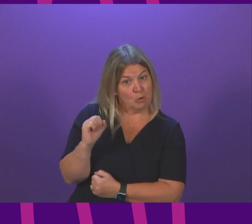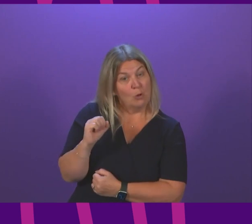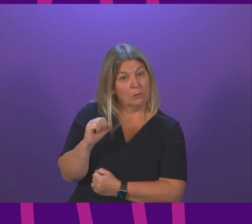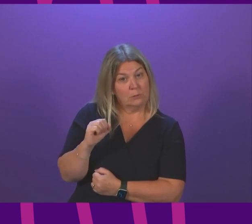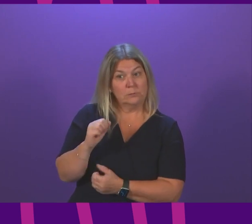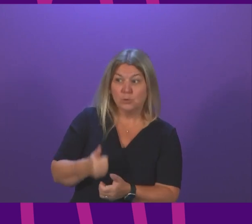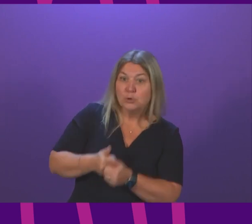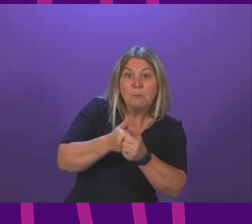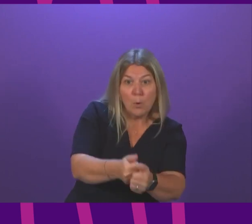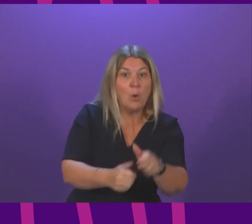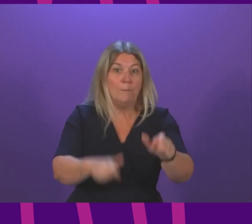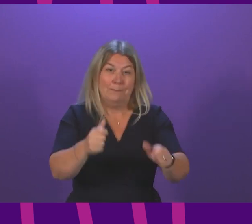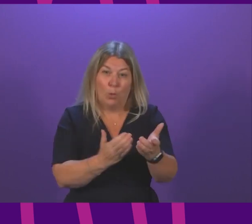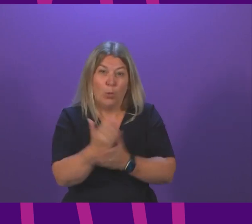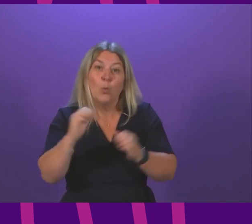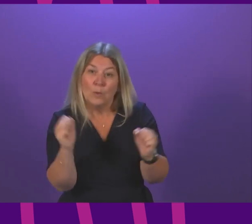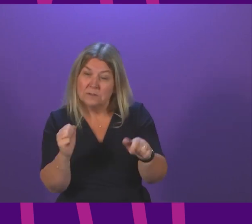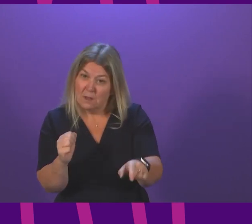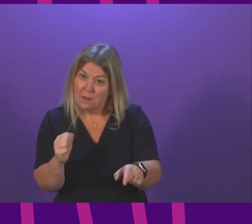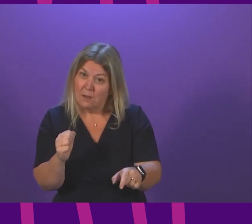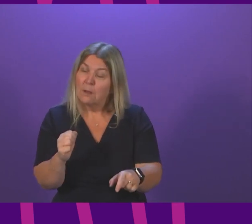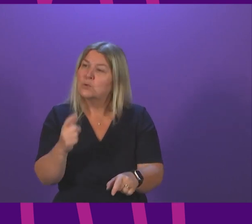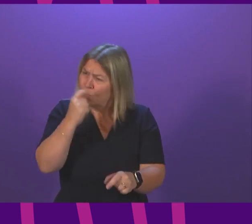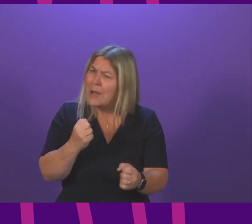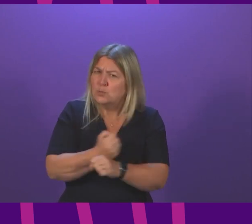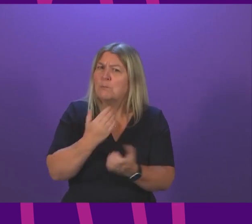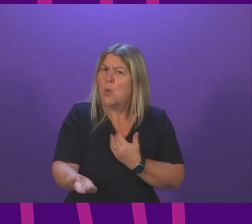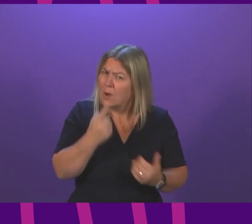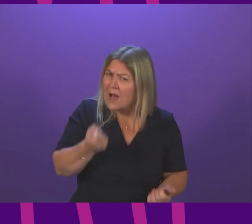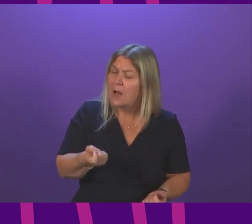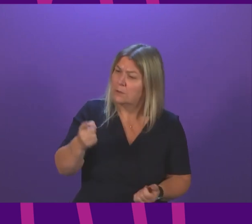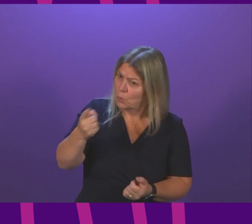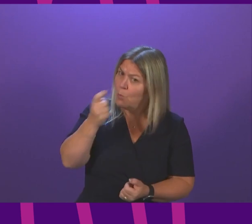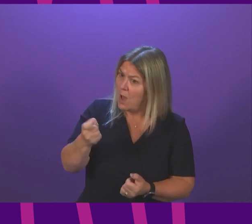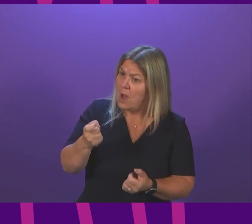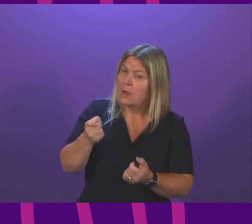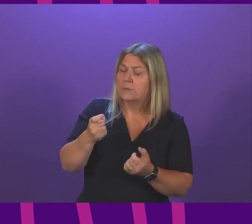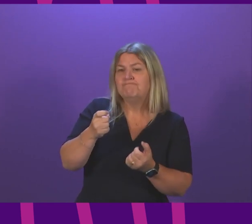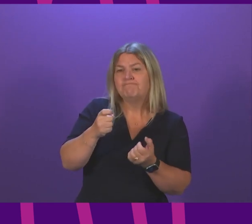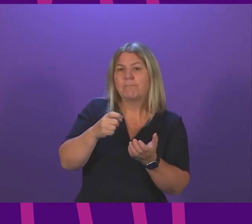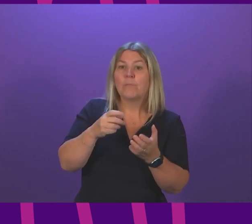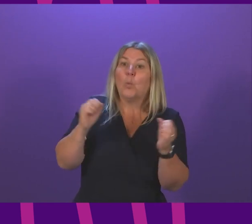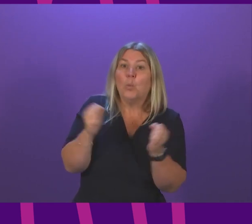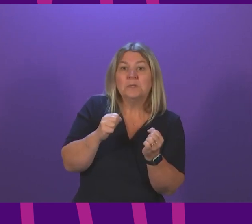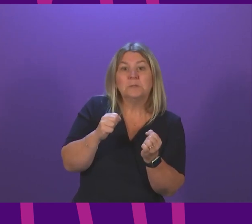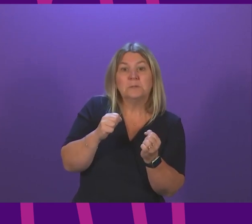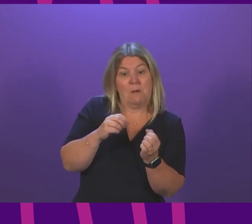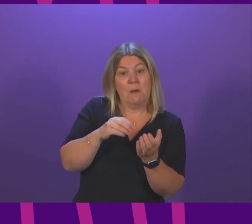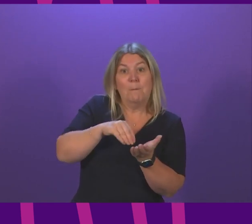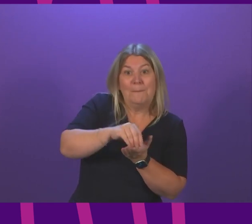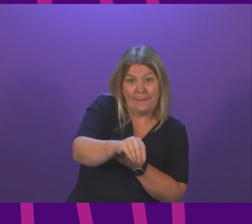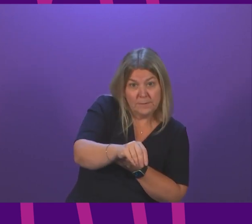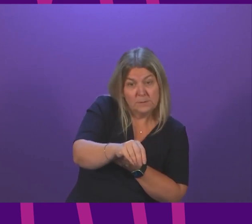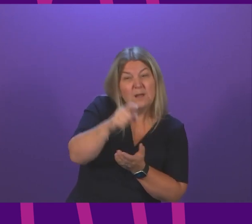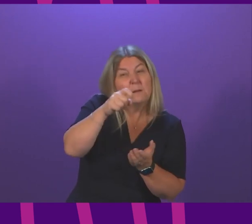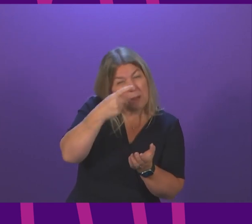So now we can go even further. So will the First Minister enhance the winter fuel payment not just for the poorest pensioners but also